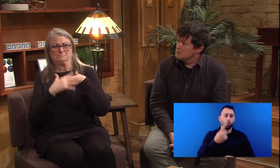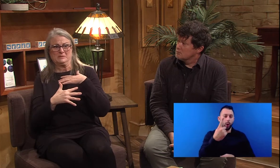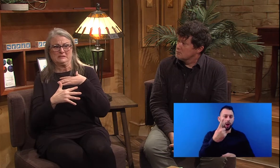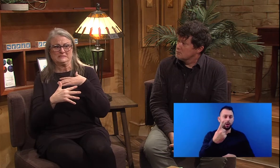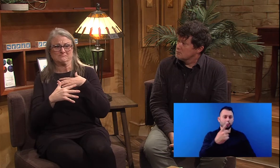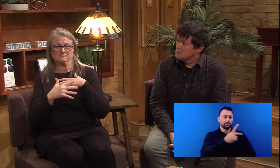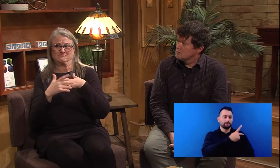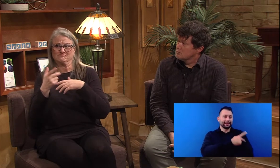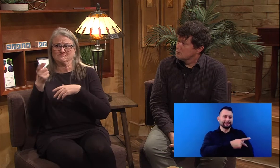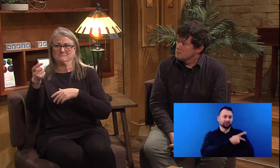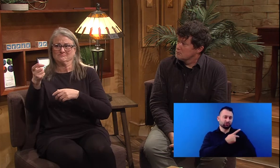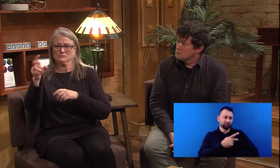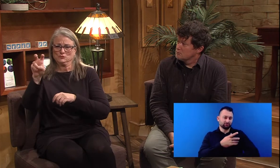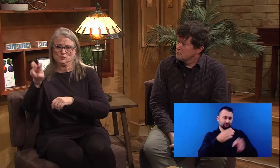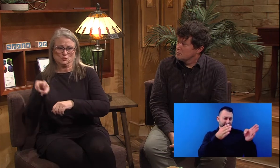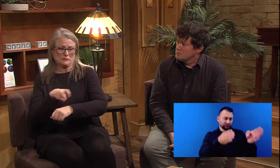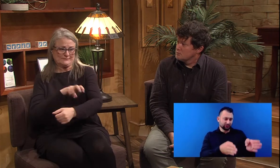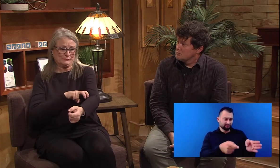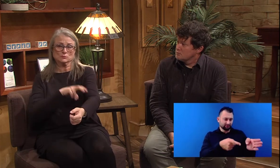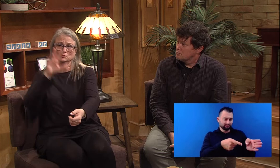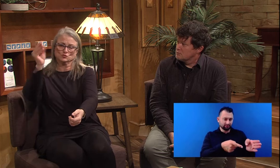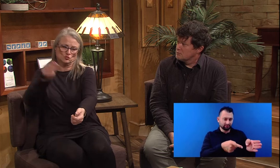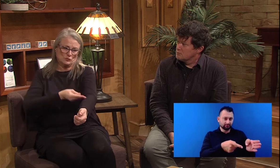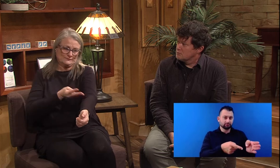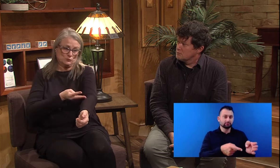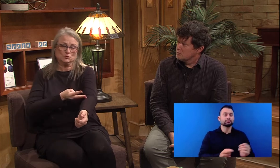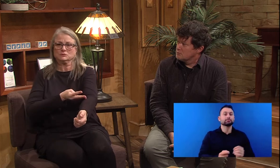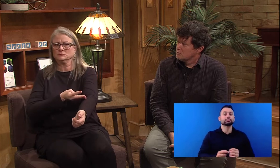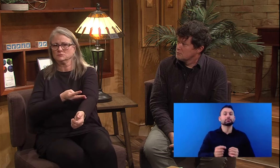a patient needed a blood transfusion.